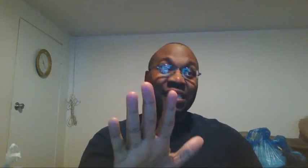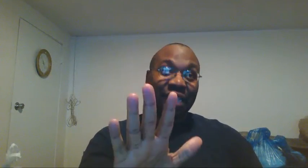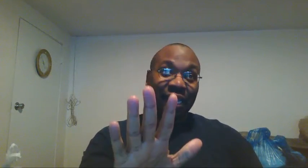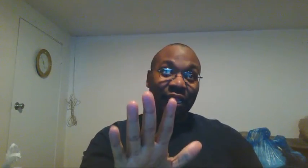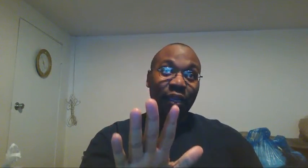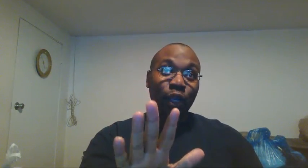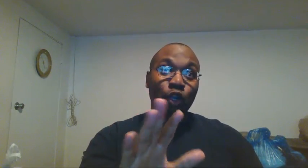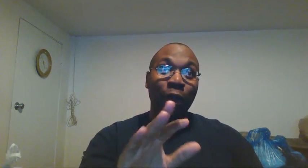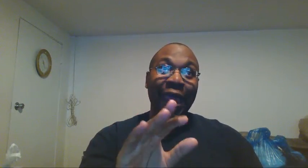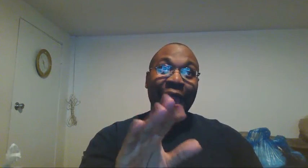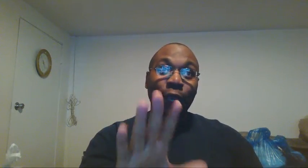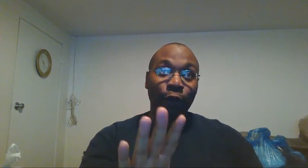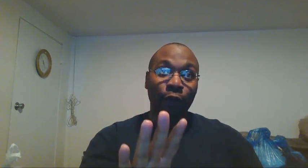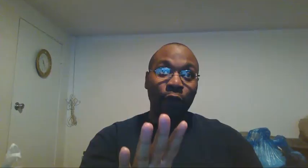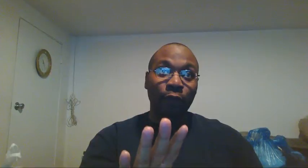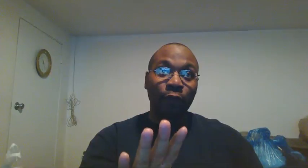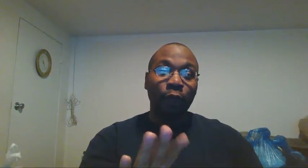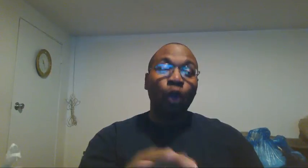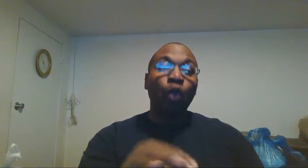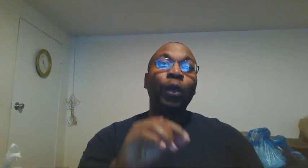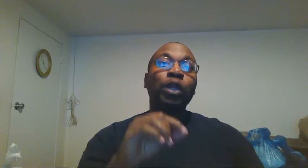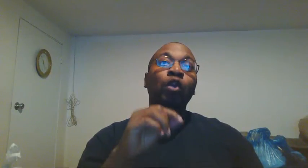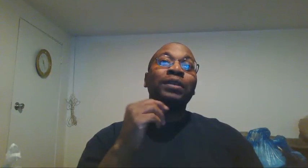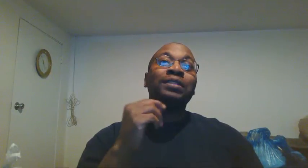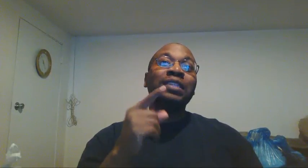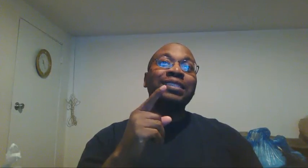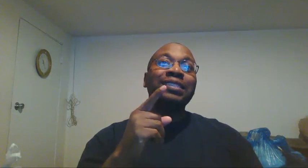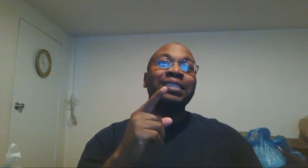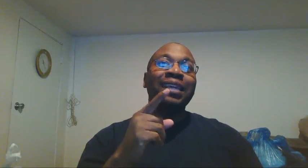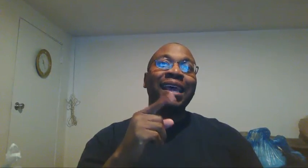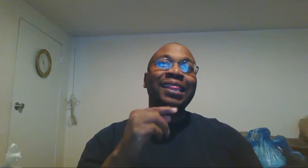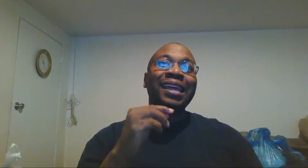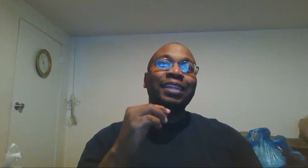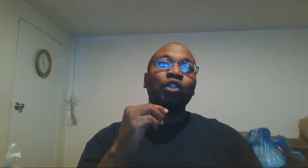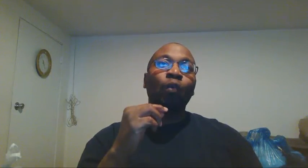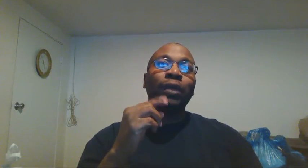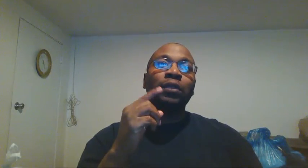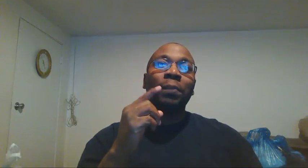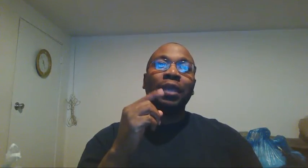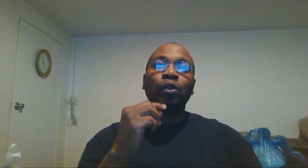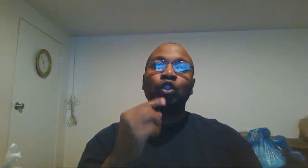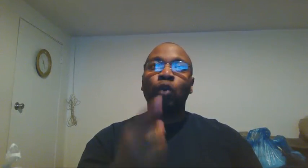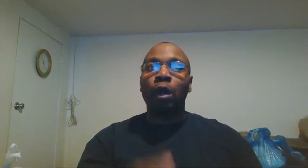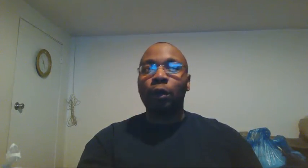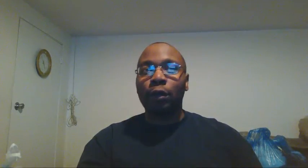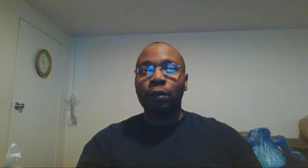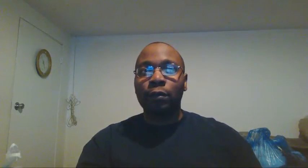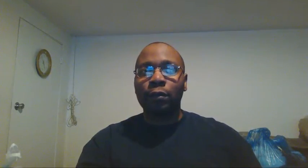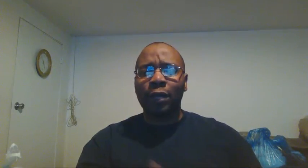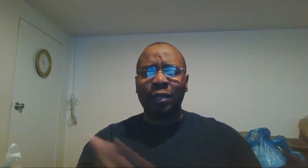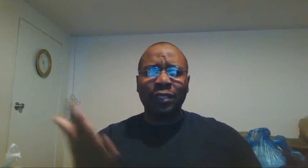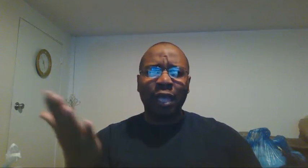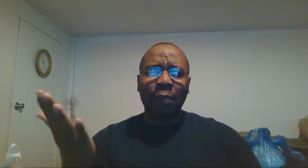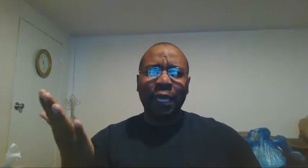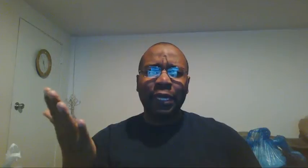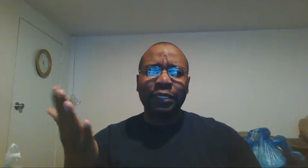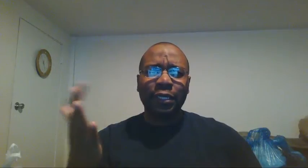your anger when you resist that is going to make you stronger does that make any sense